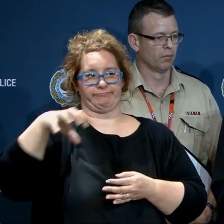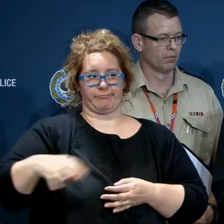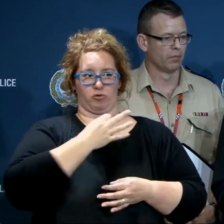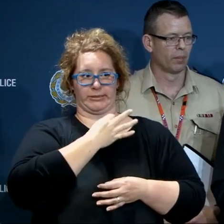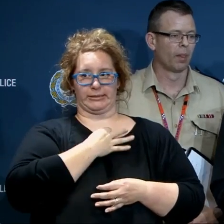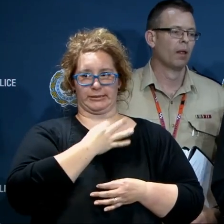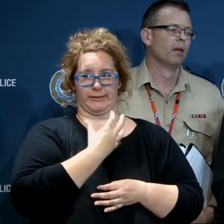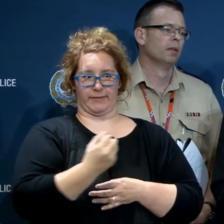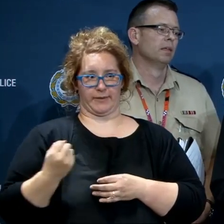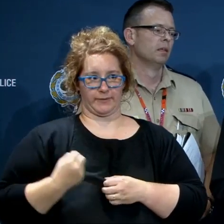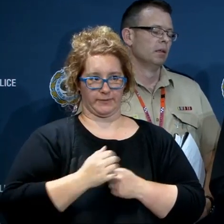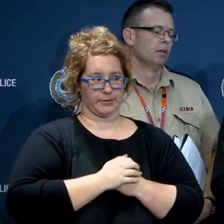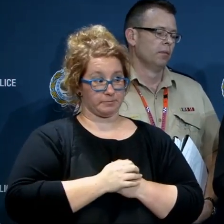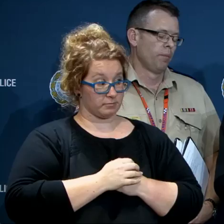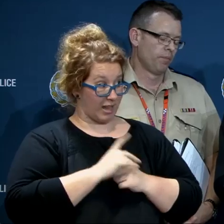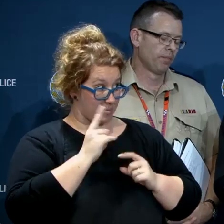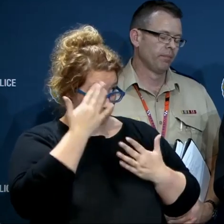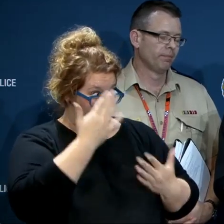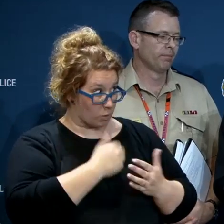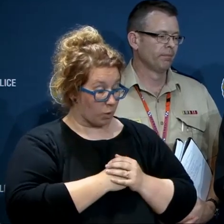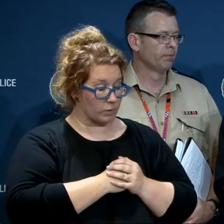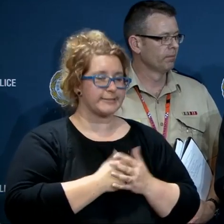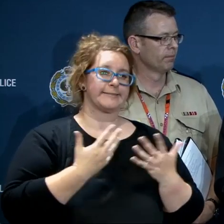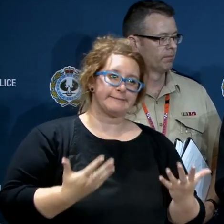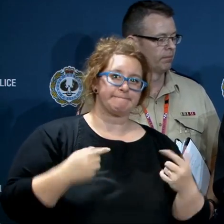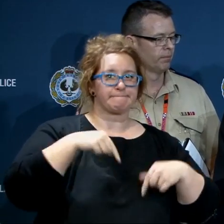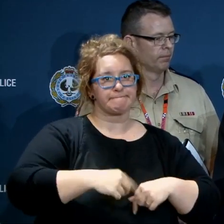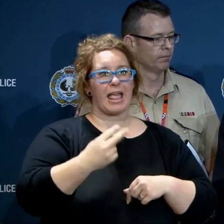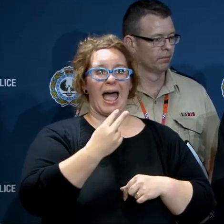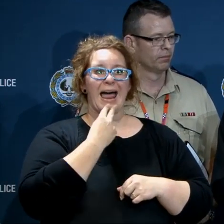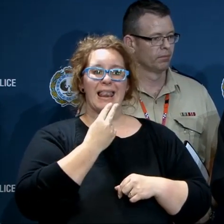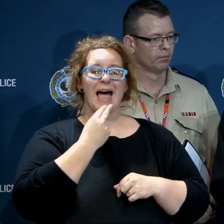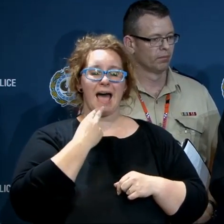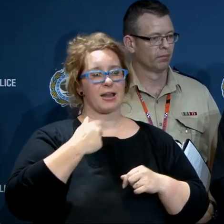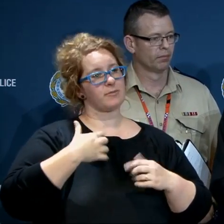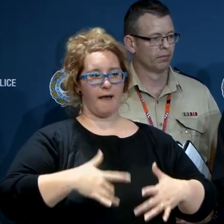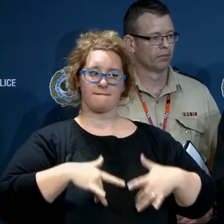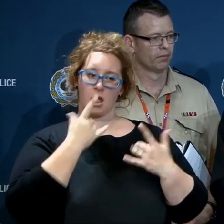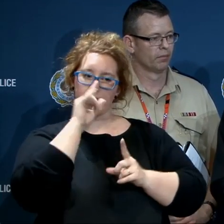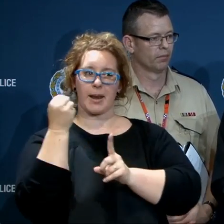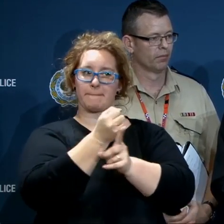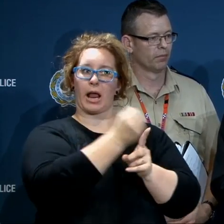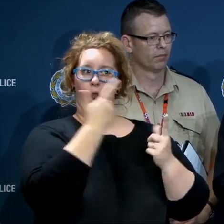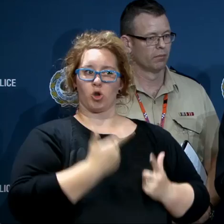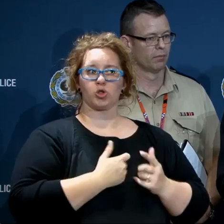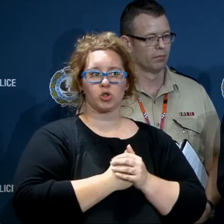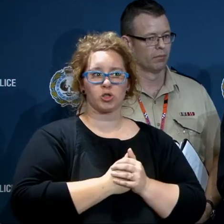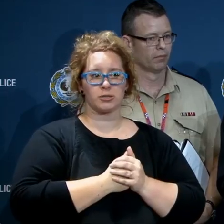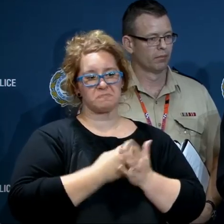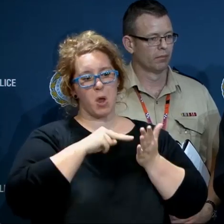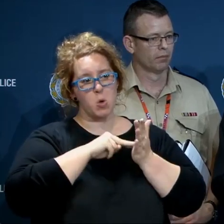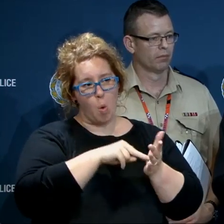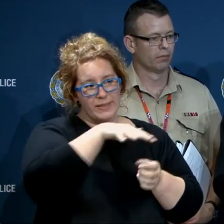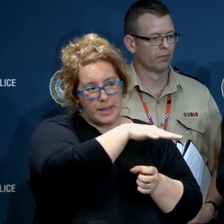point you're not sure of traffic? Well, we are saying Adelaide is at potential of being affected by these destructive winds. Whether that's the northern